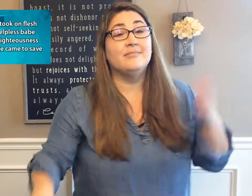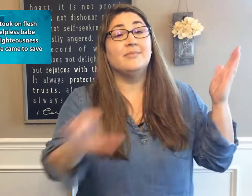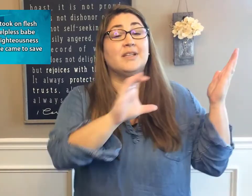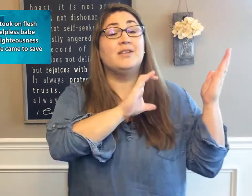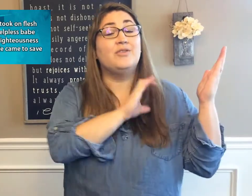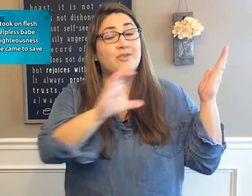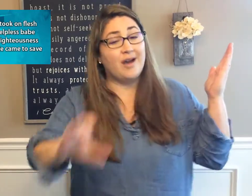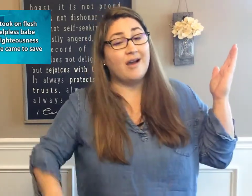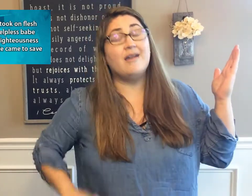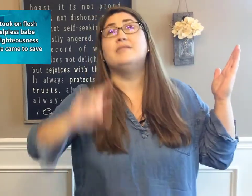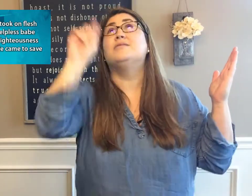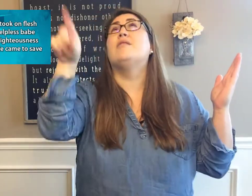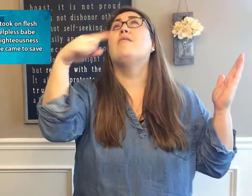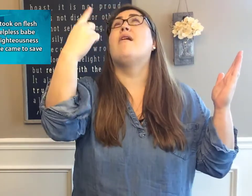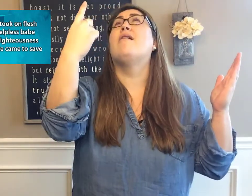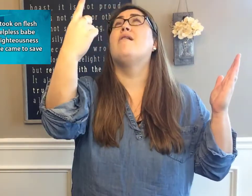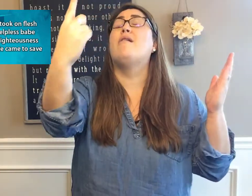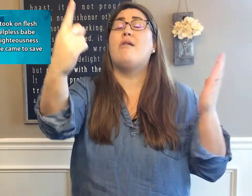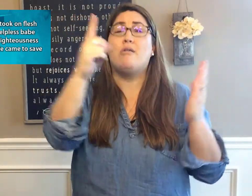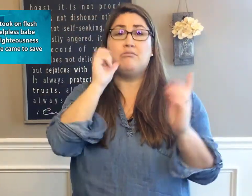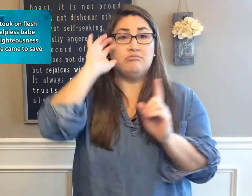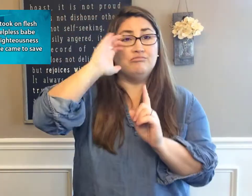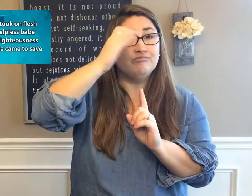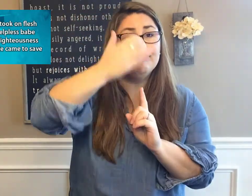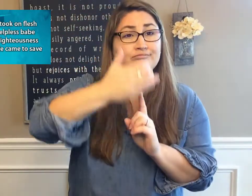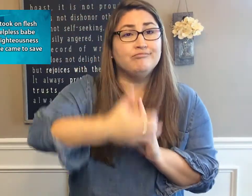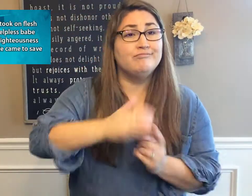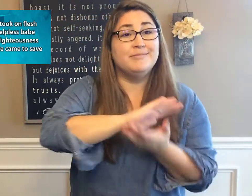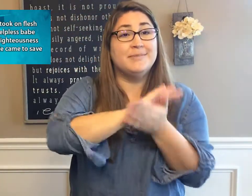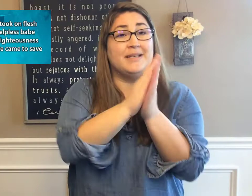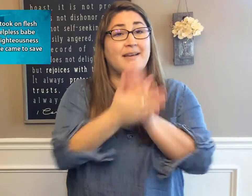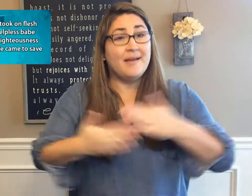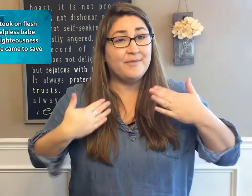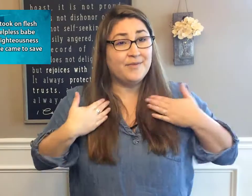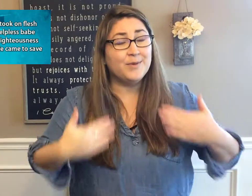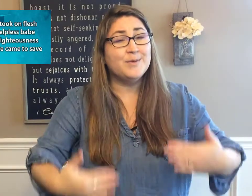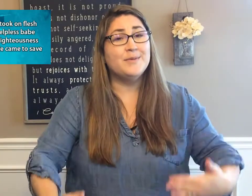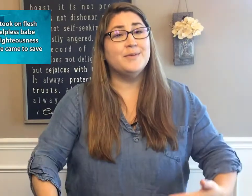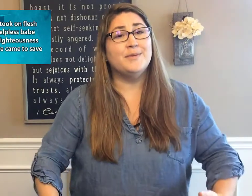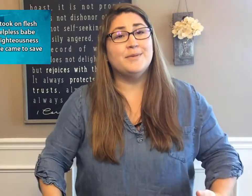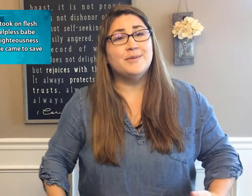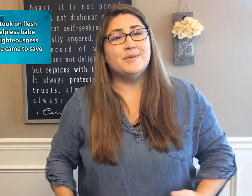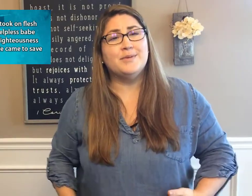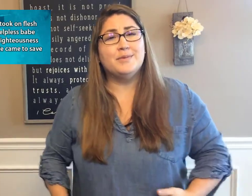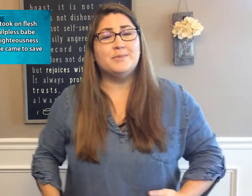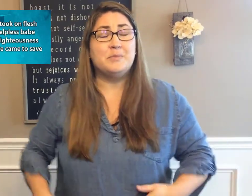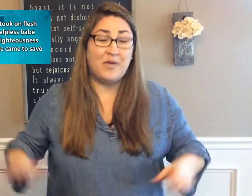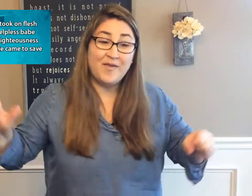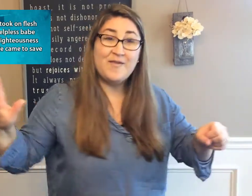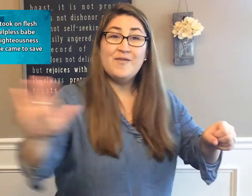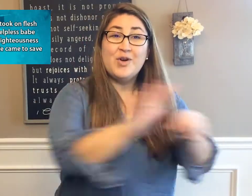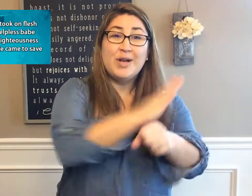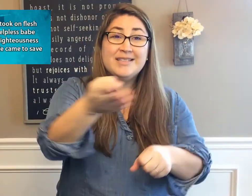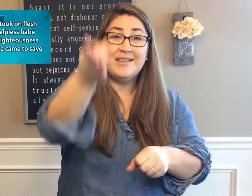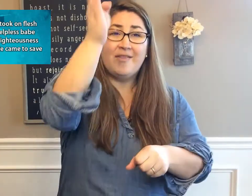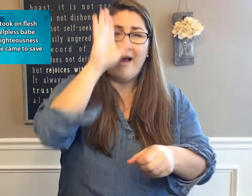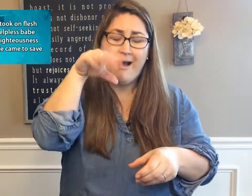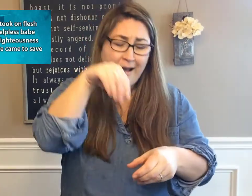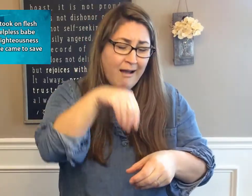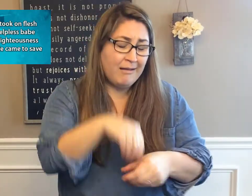In Christ alone, who took on flesh, fullness of God